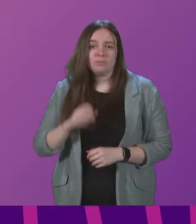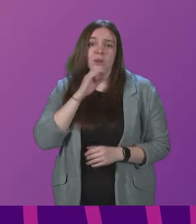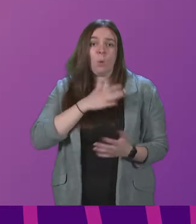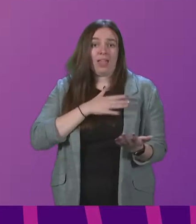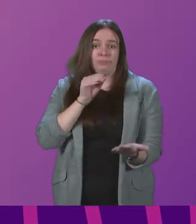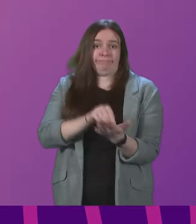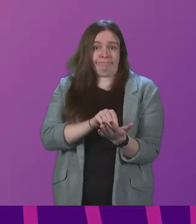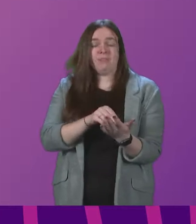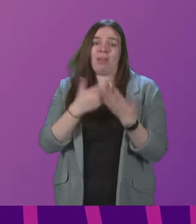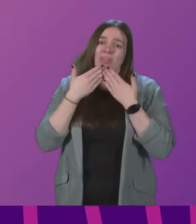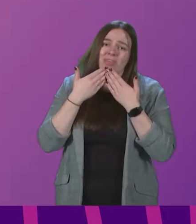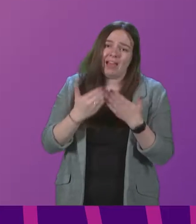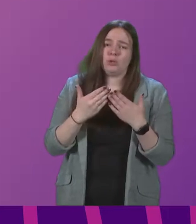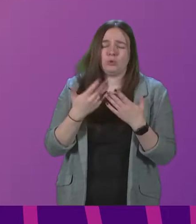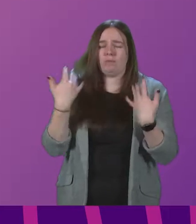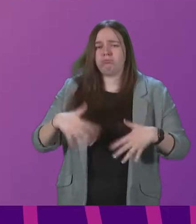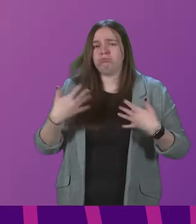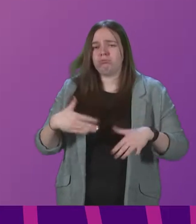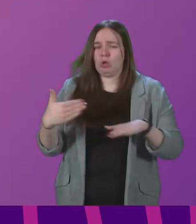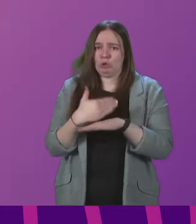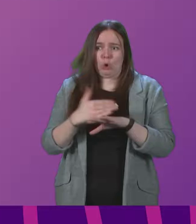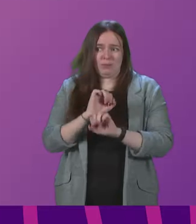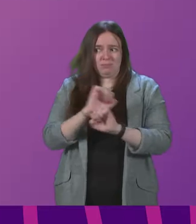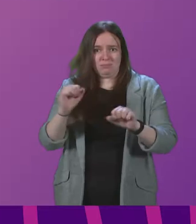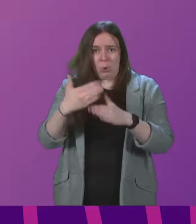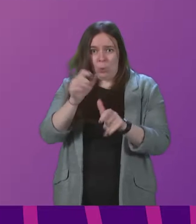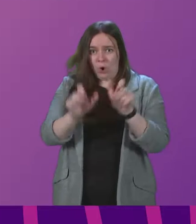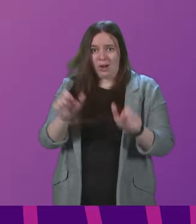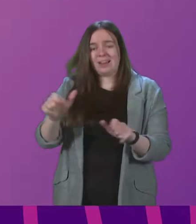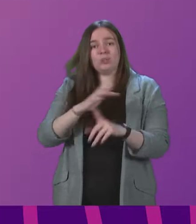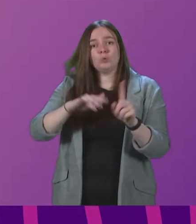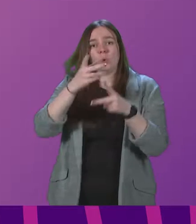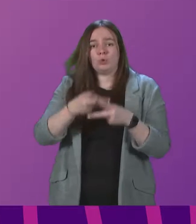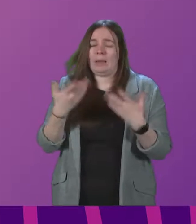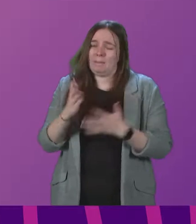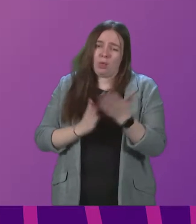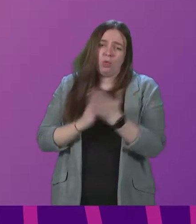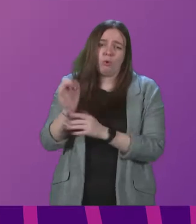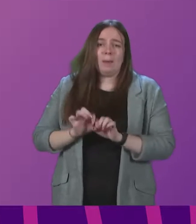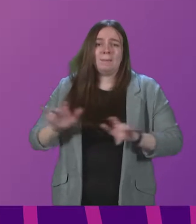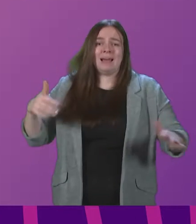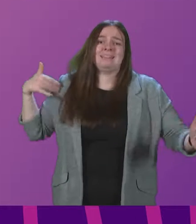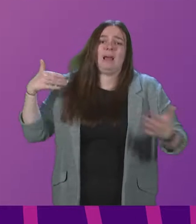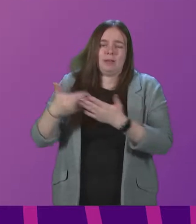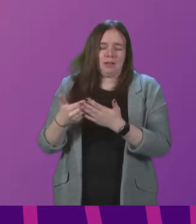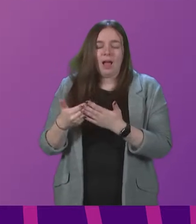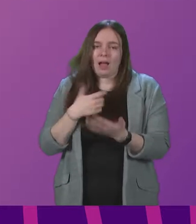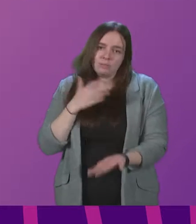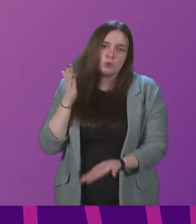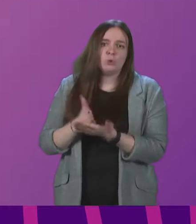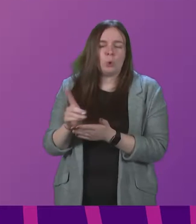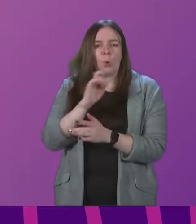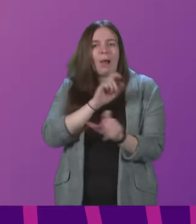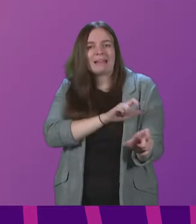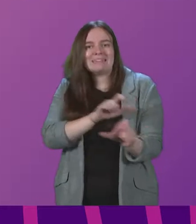record my thanks for the remarkable job that those working in social care have done throughout the pandemic. And I have no doubt they will